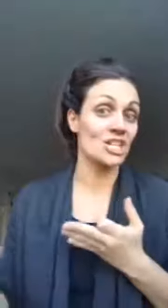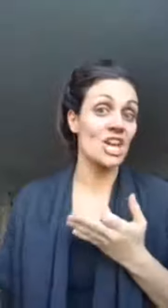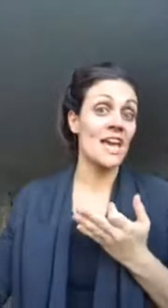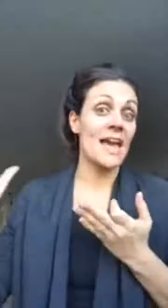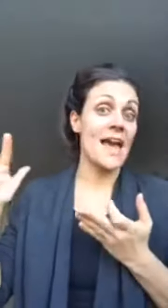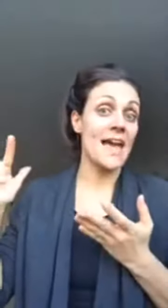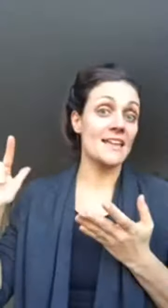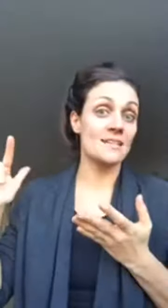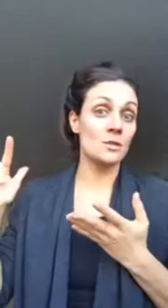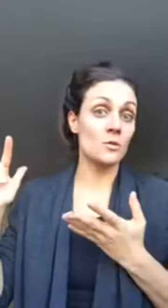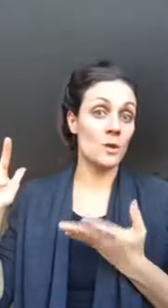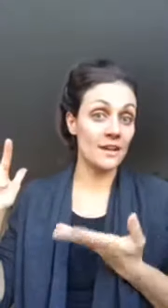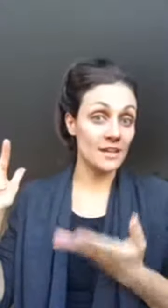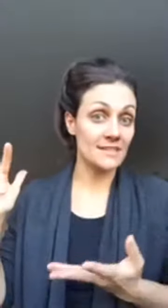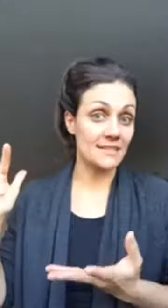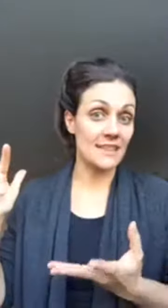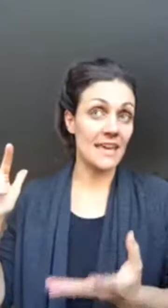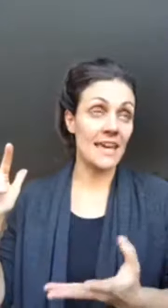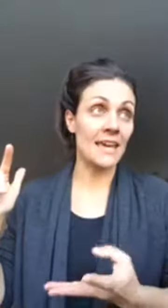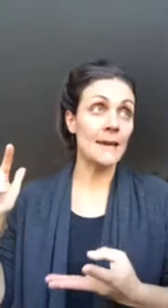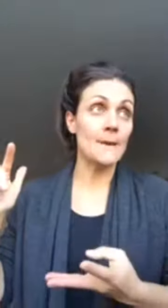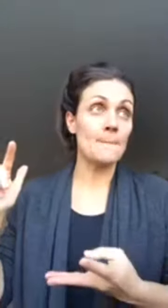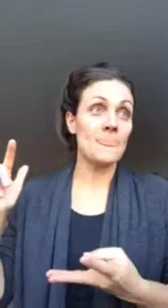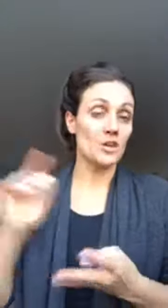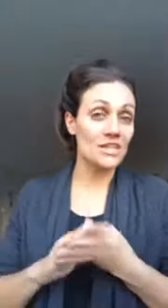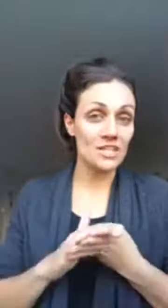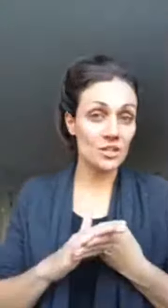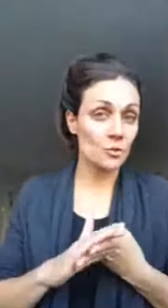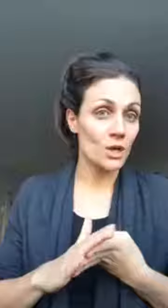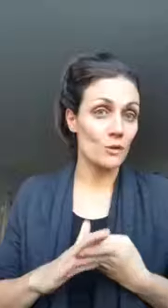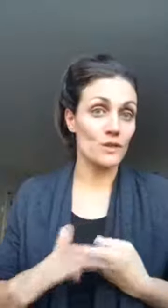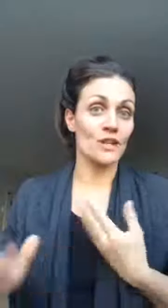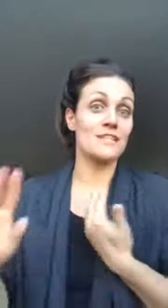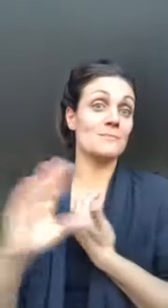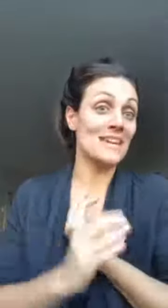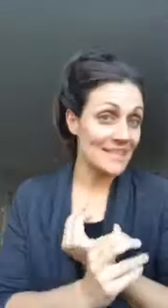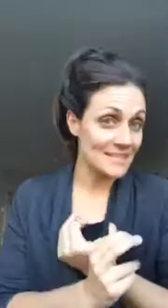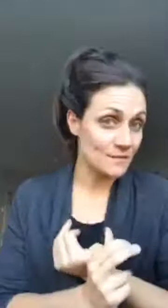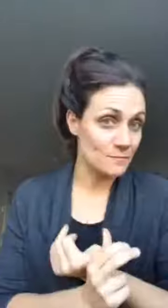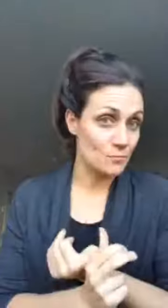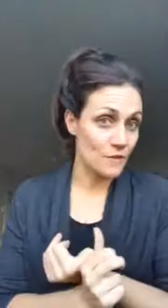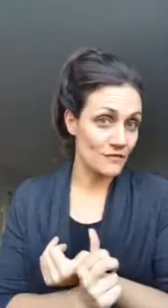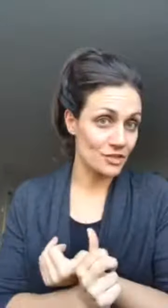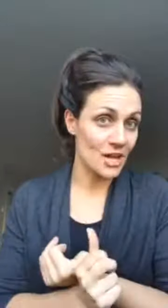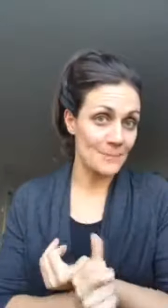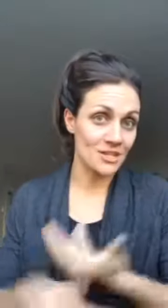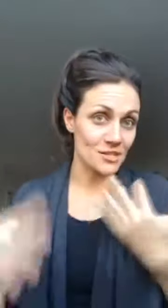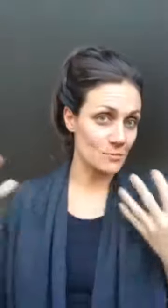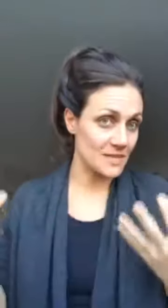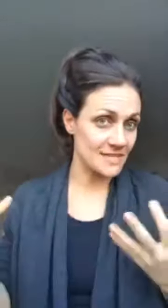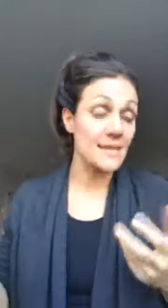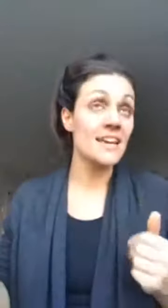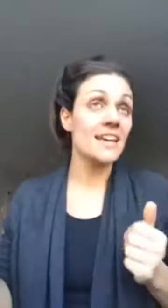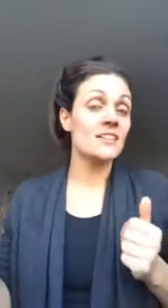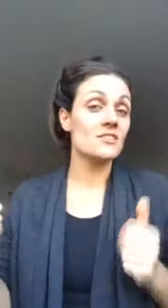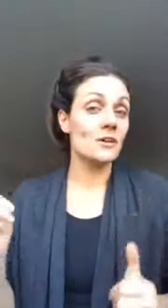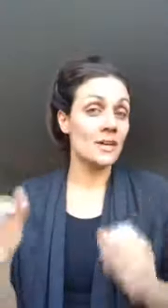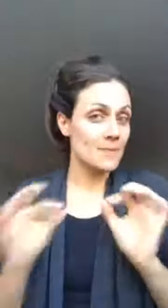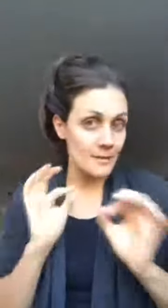and quite honestly they they're easier to work with they're going to demand less of your time because they're busy so keep that in